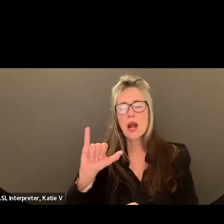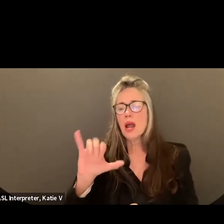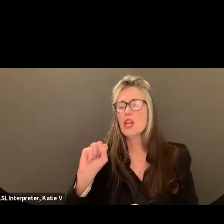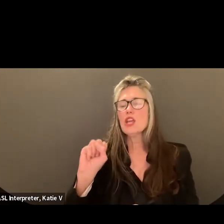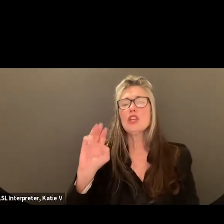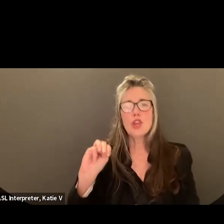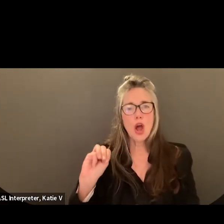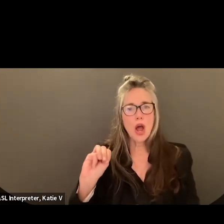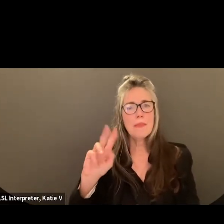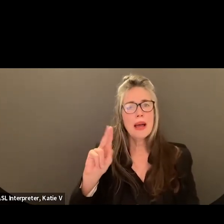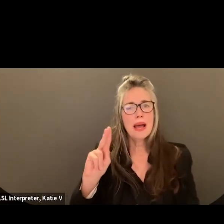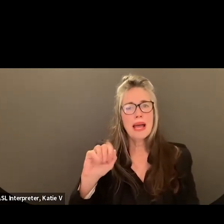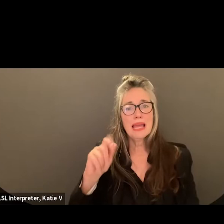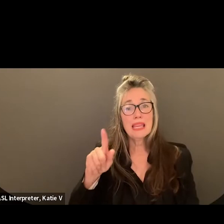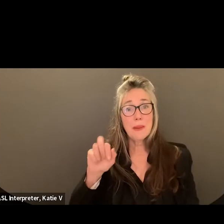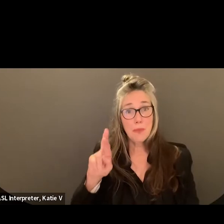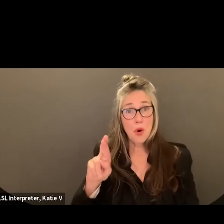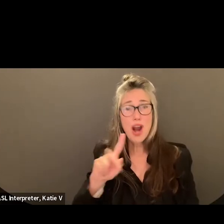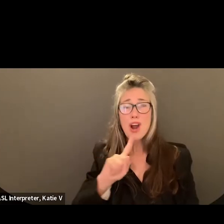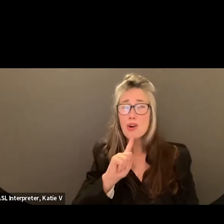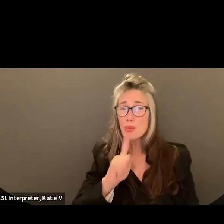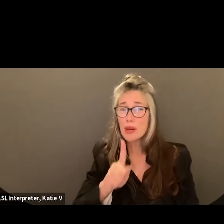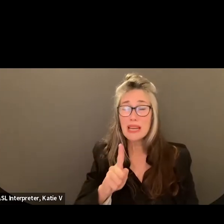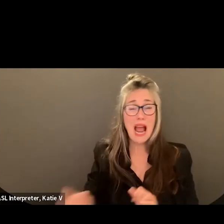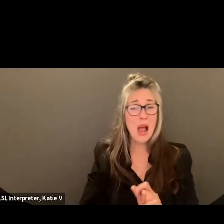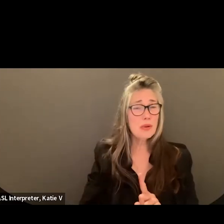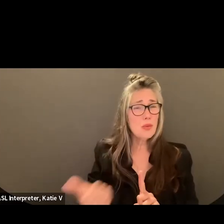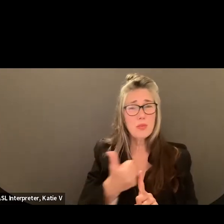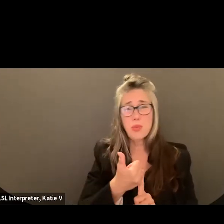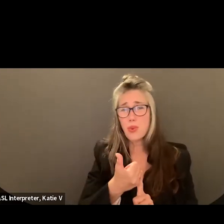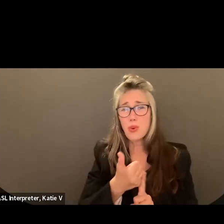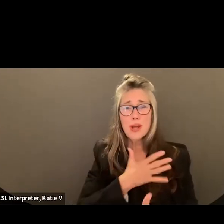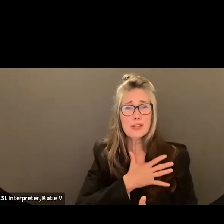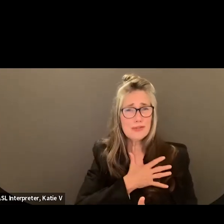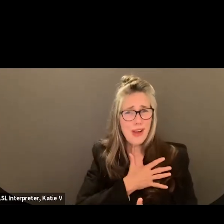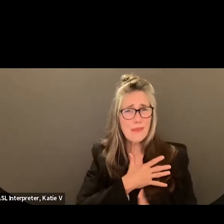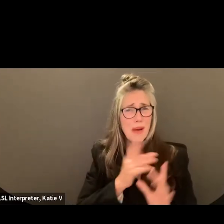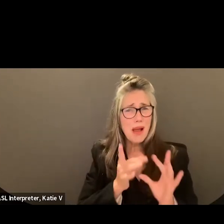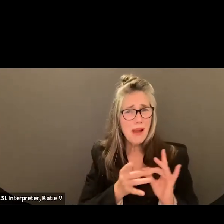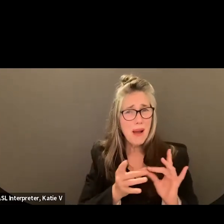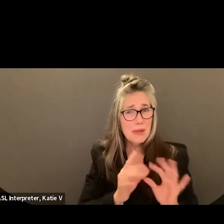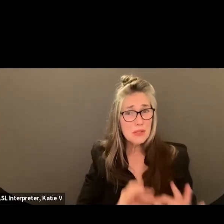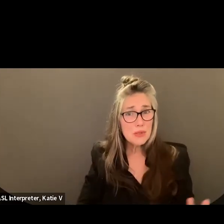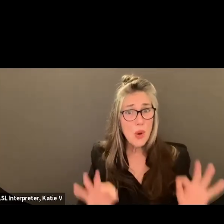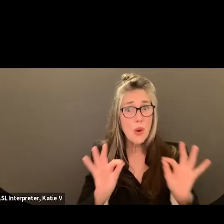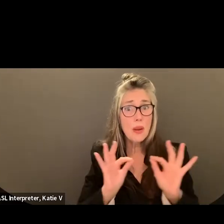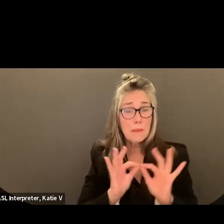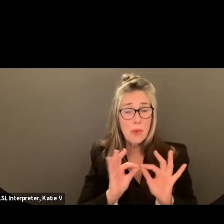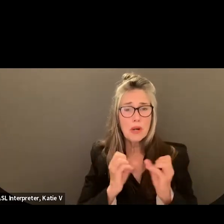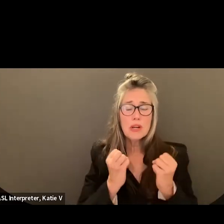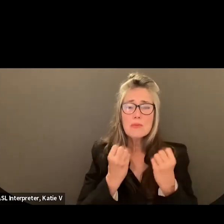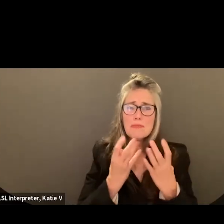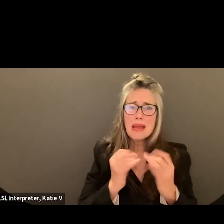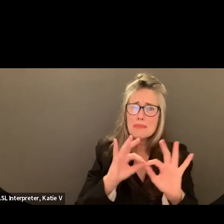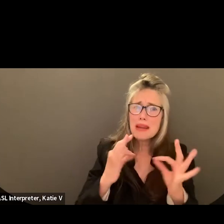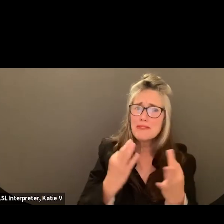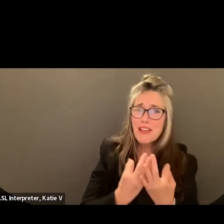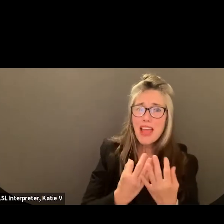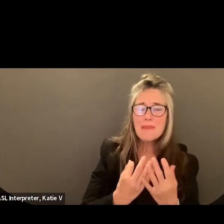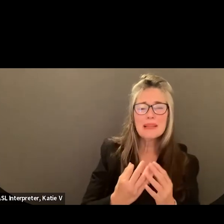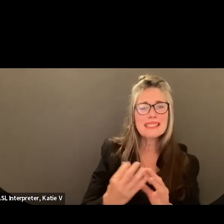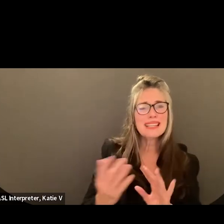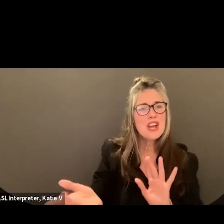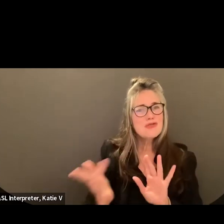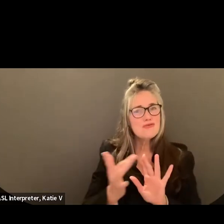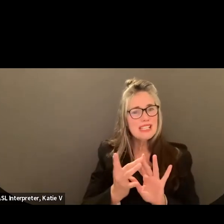and I was very struck by the comments and how heartfelt. I this was so important to families and they reached out to us to